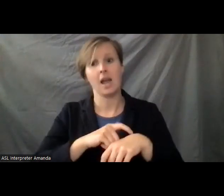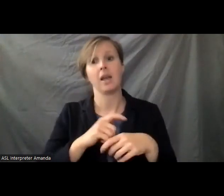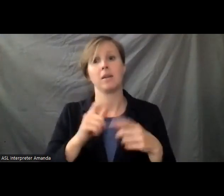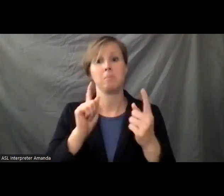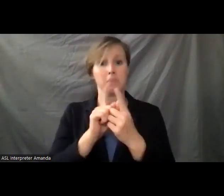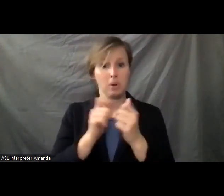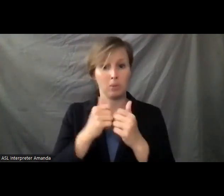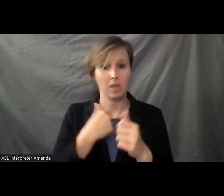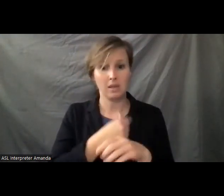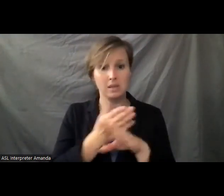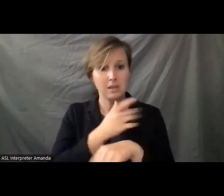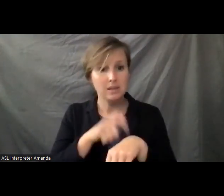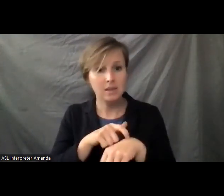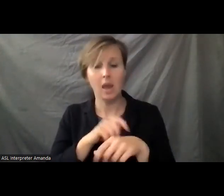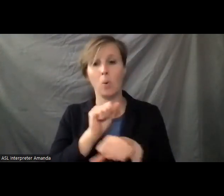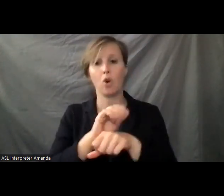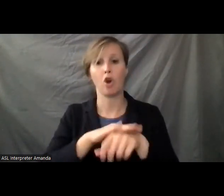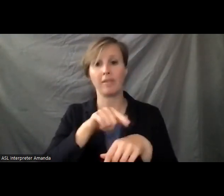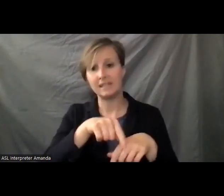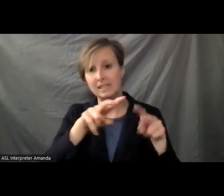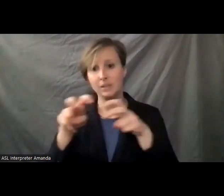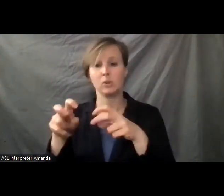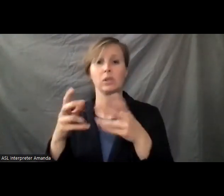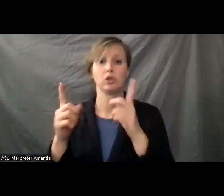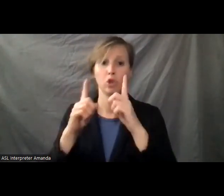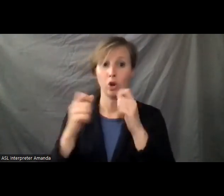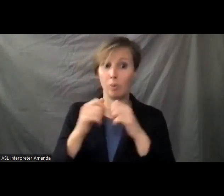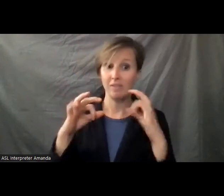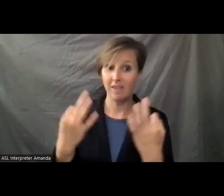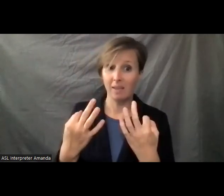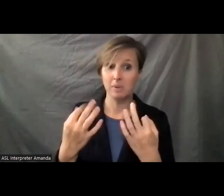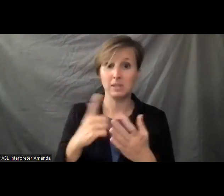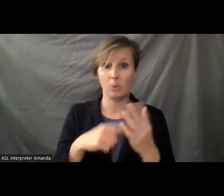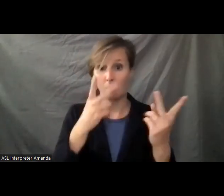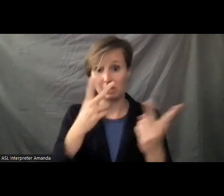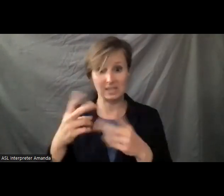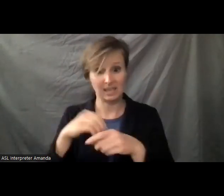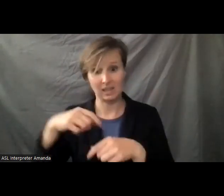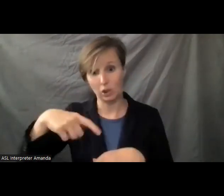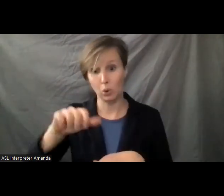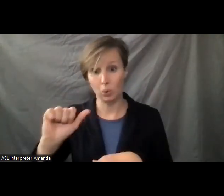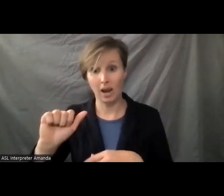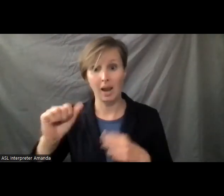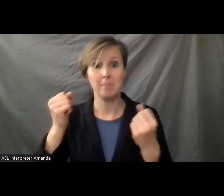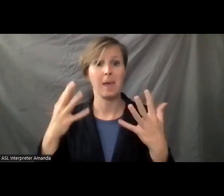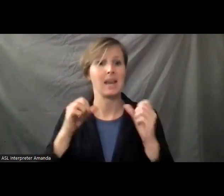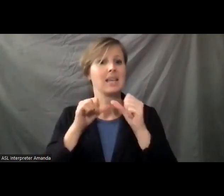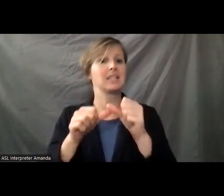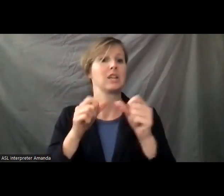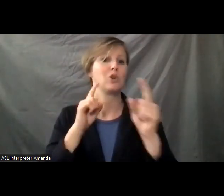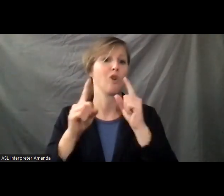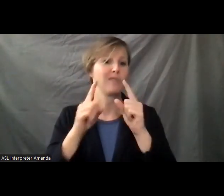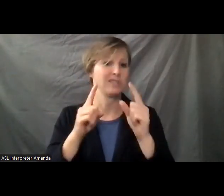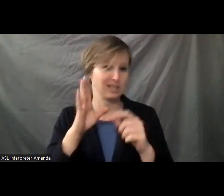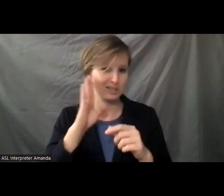with us in advance, working on these issues, speaking with families, and based upon what we're seeing in the Q&A, many continued conversations to come.